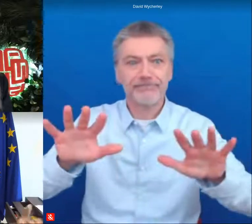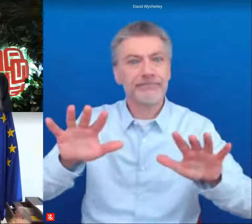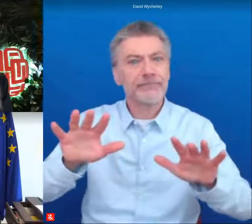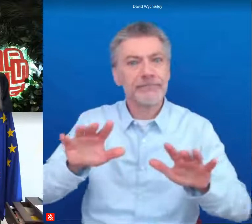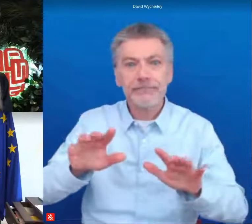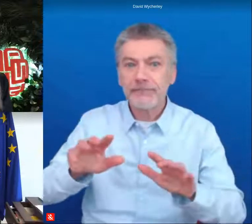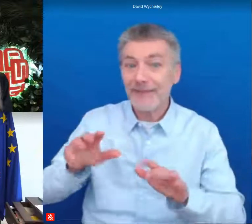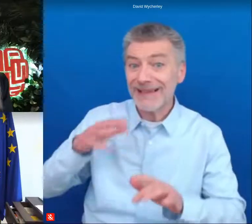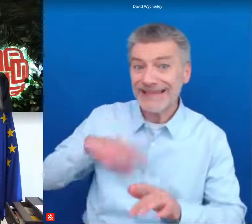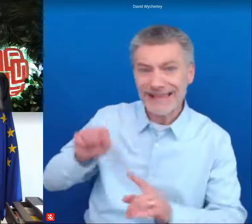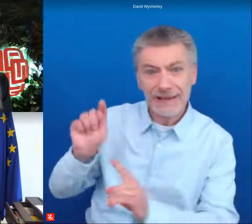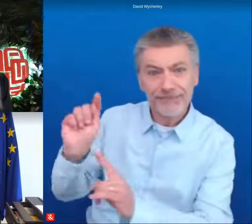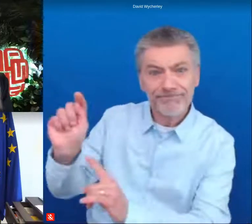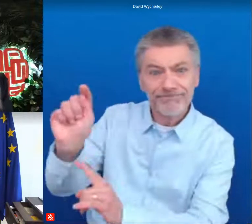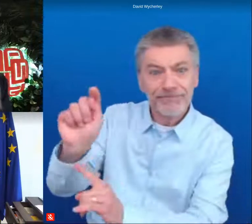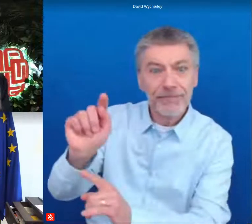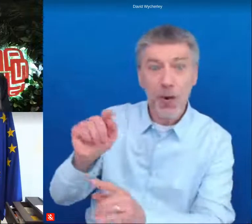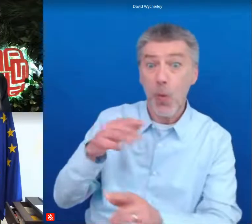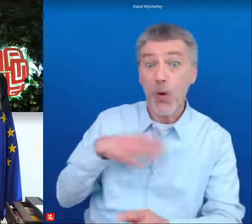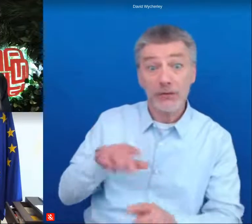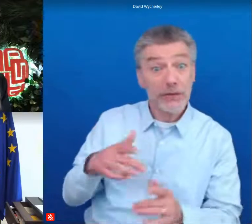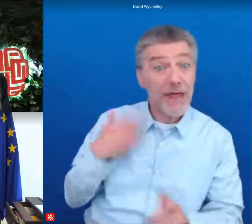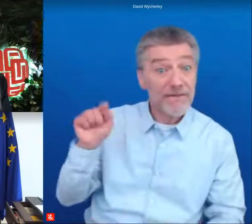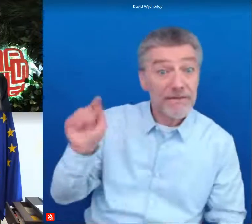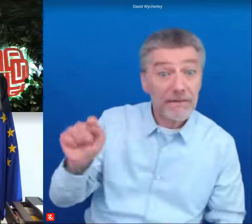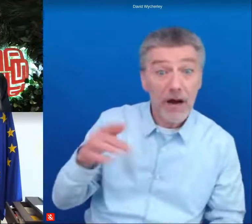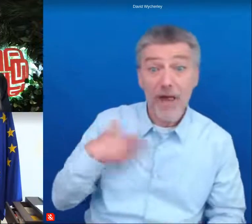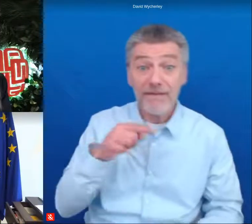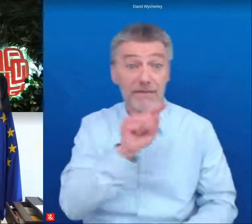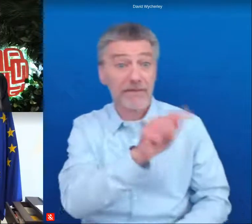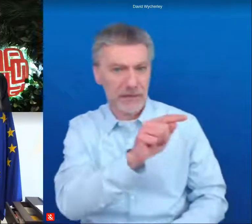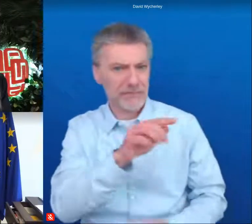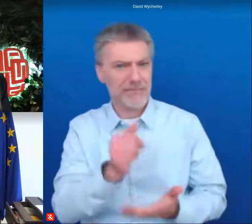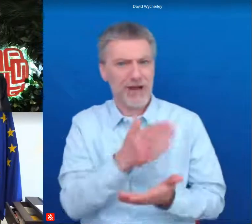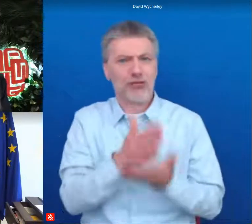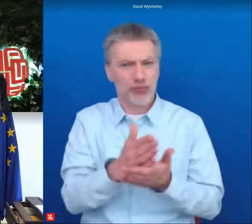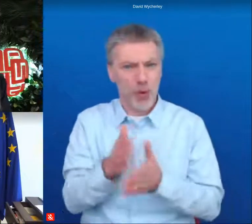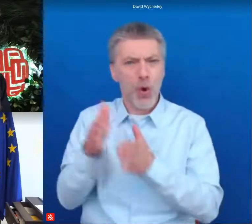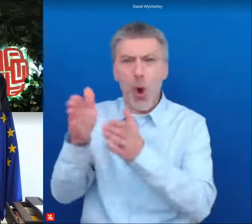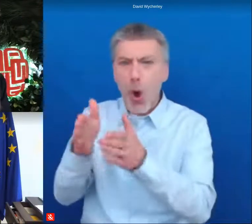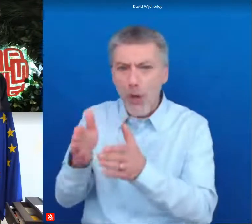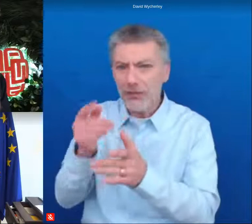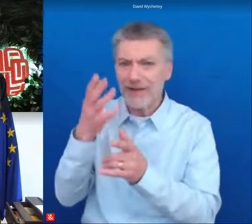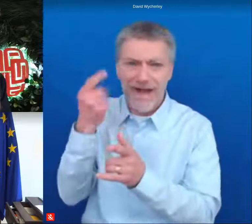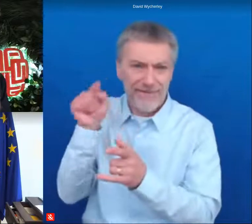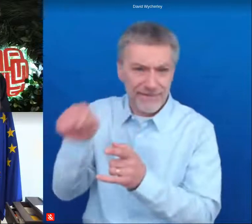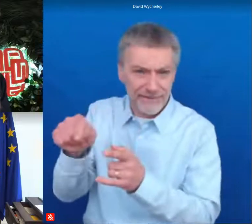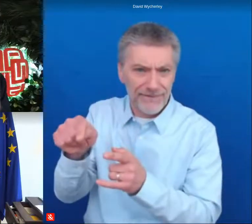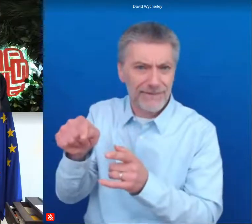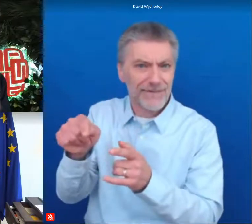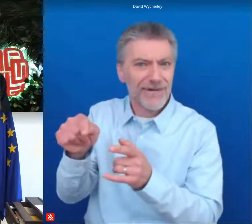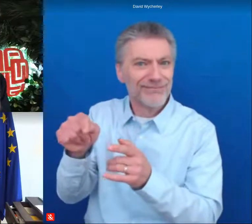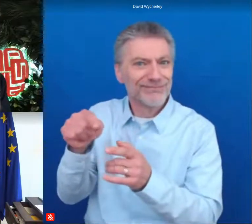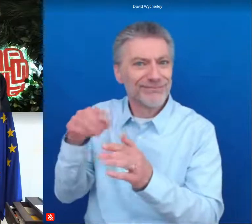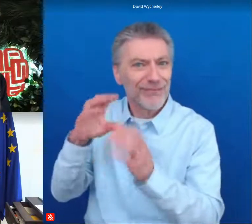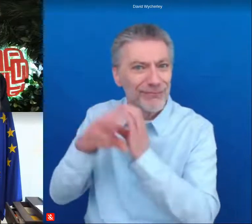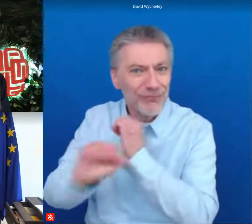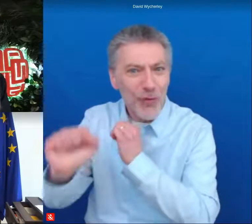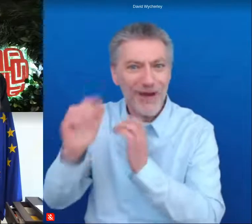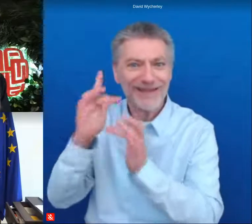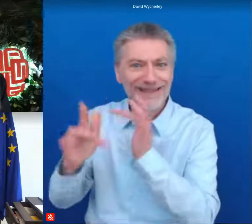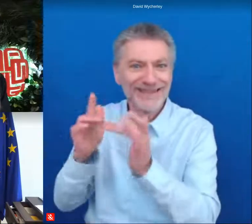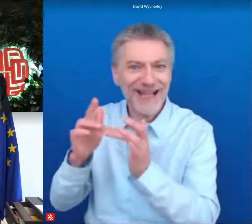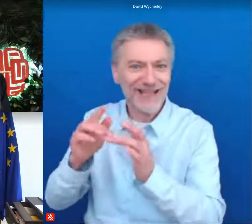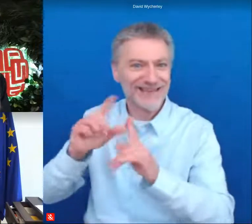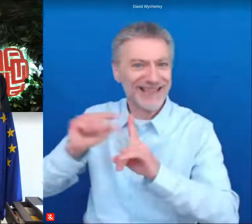places where we want people to live ensure that homes hospitals and schools are connected we also support